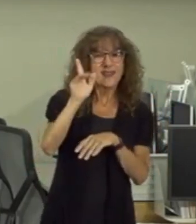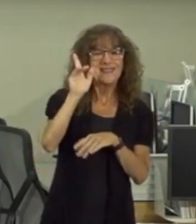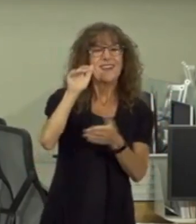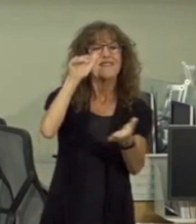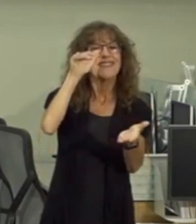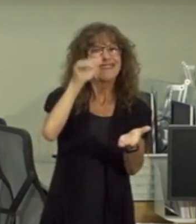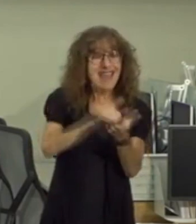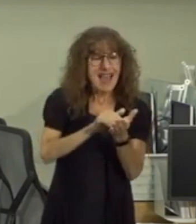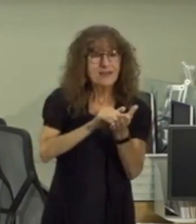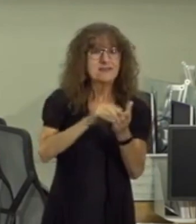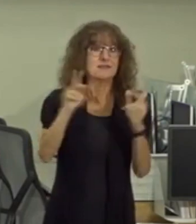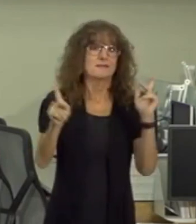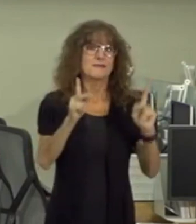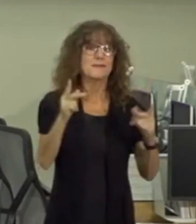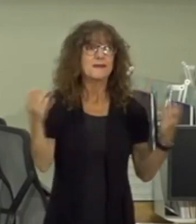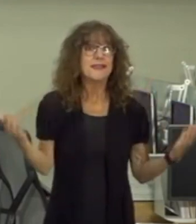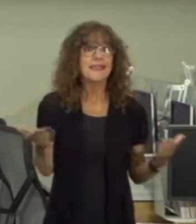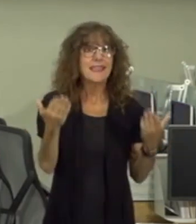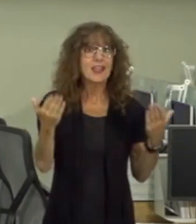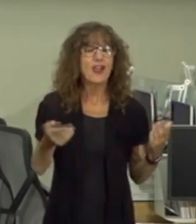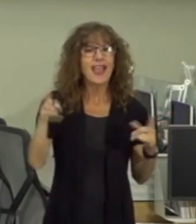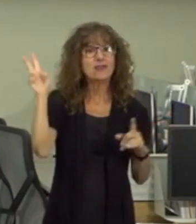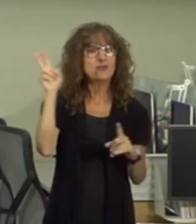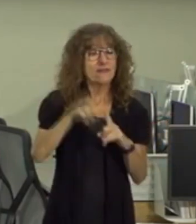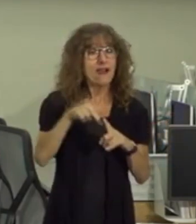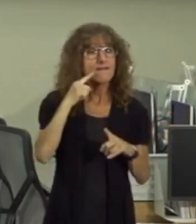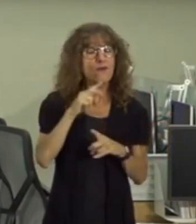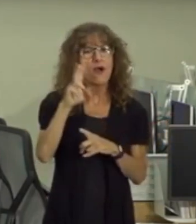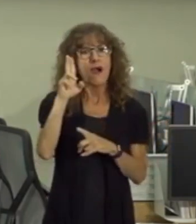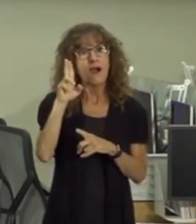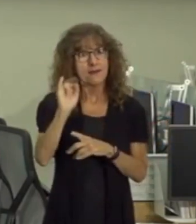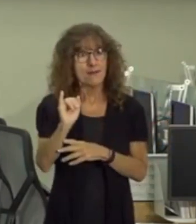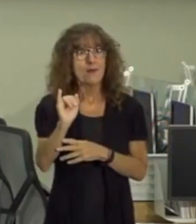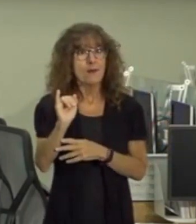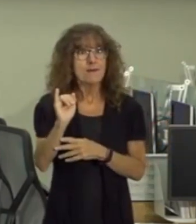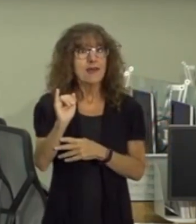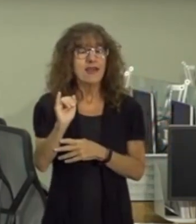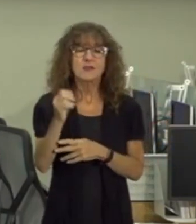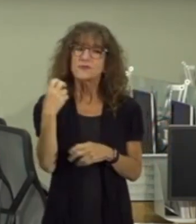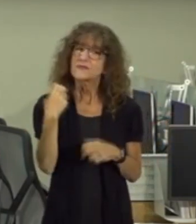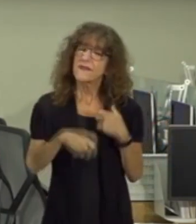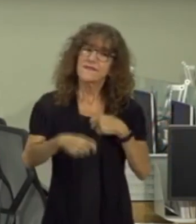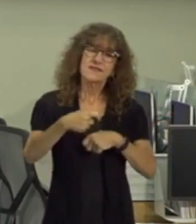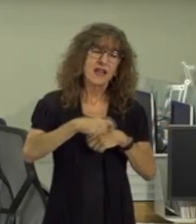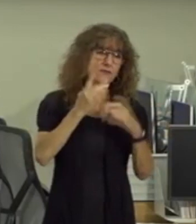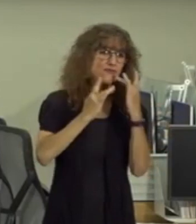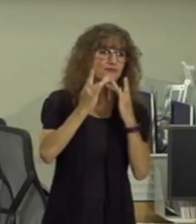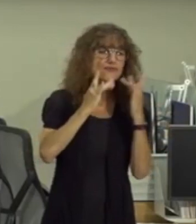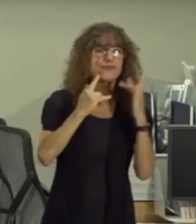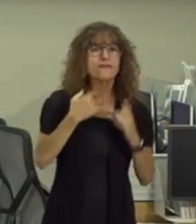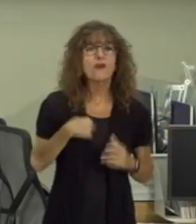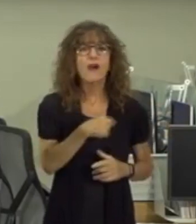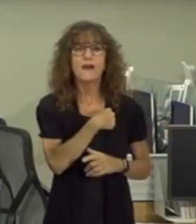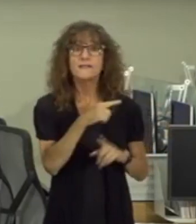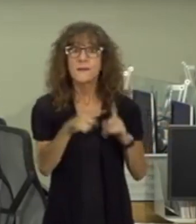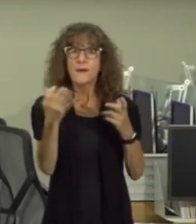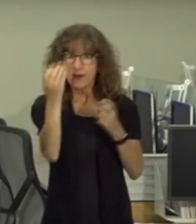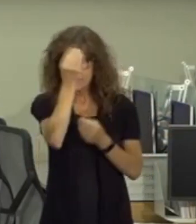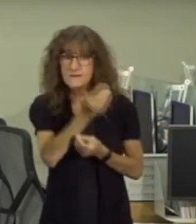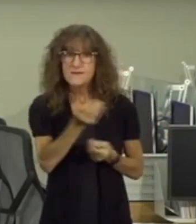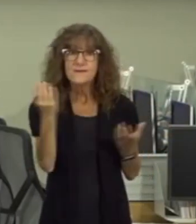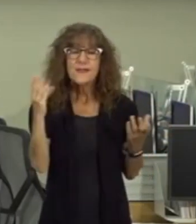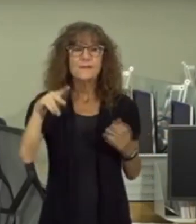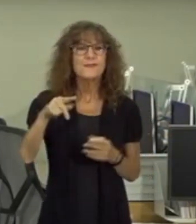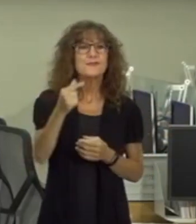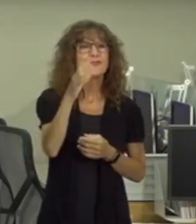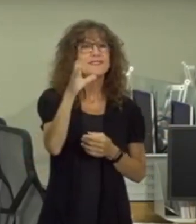prince georgians who had to file anew for unemployment this has been a tough time for us but I want you to know that prince